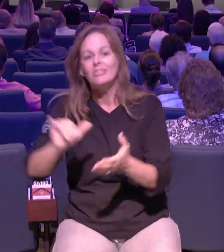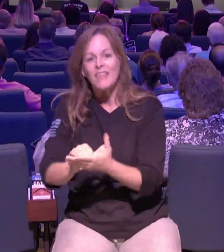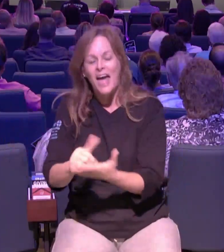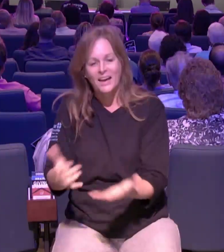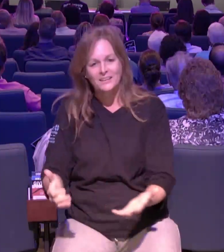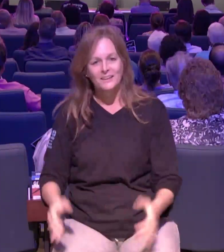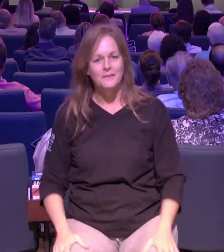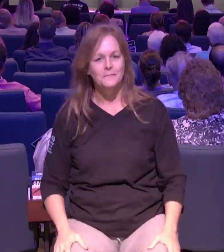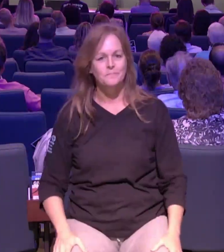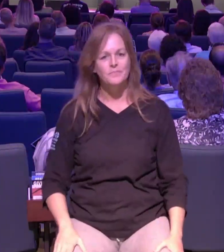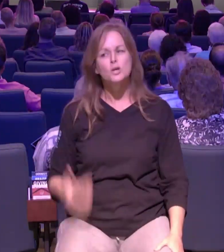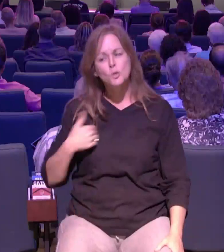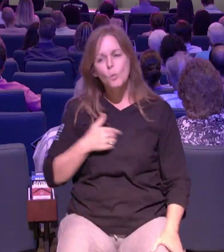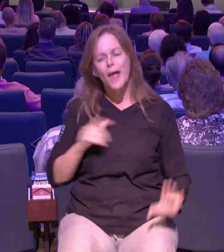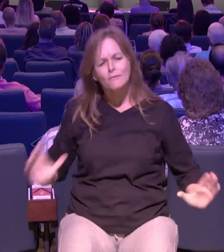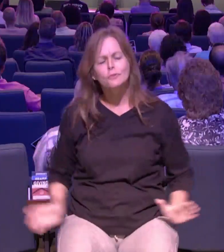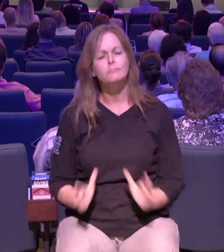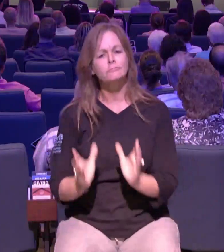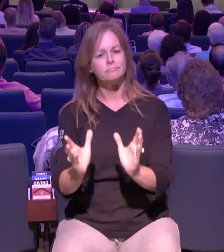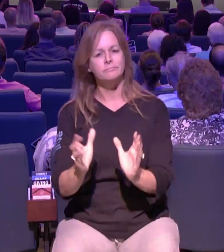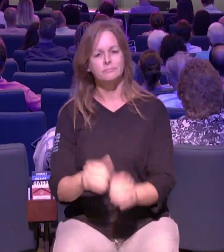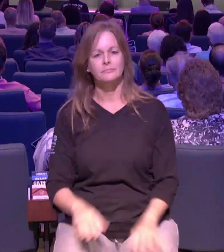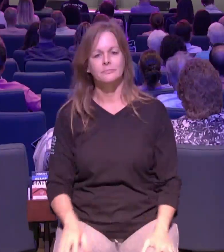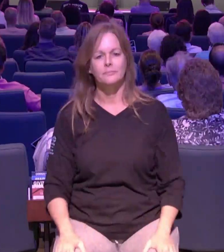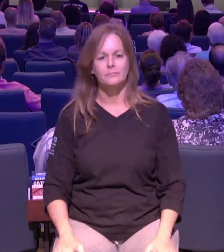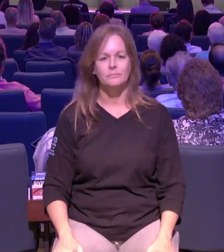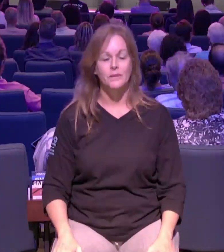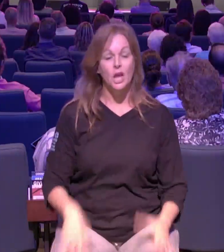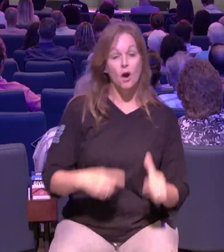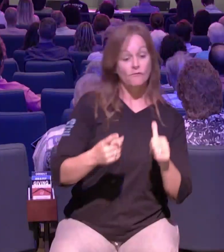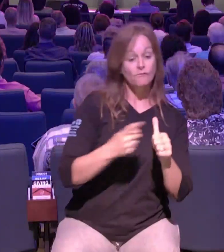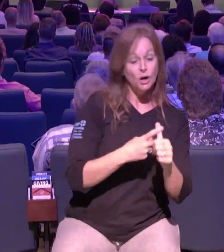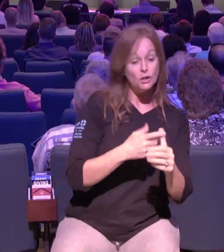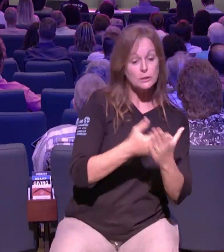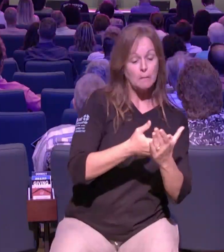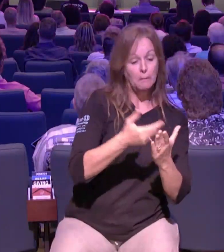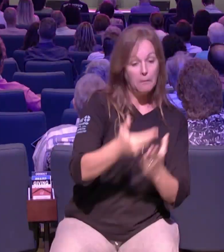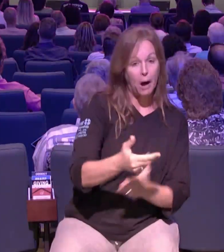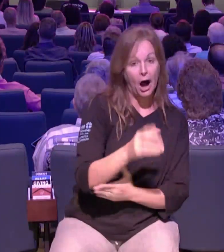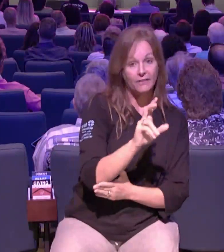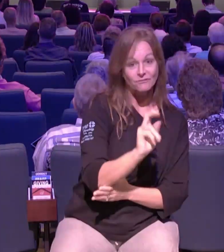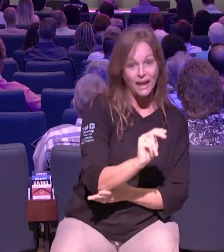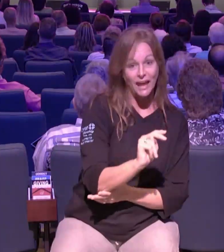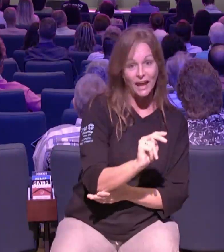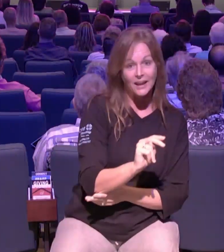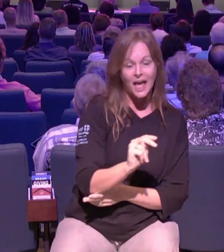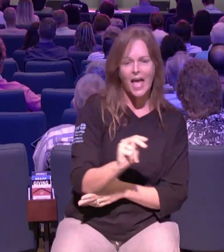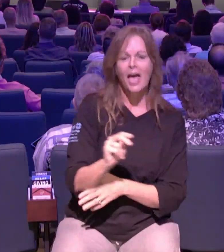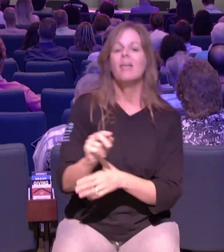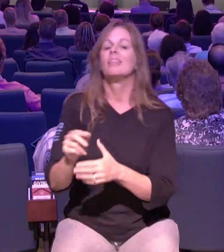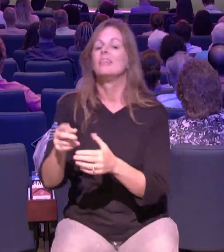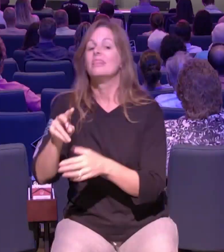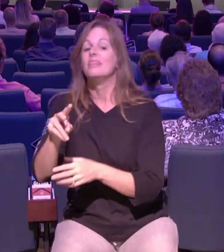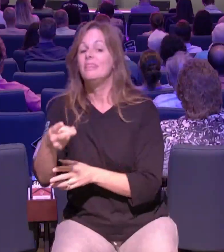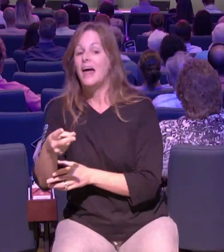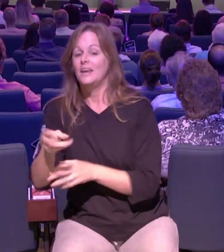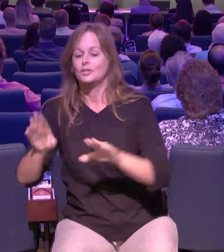believe for themselves and here's what i know we partner with jesus we see lives change we see people who've been paralyzed from their